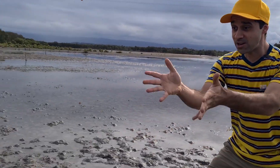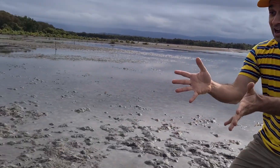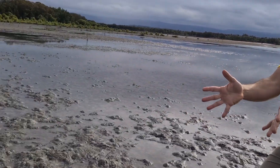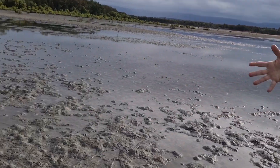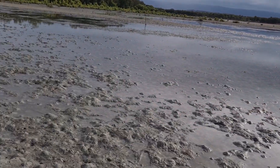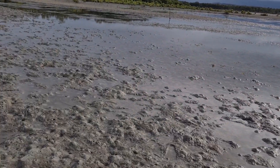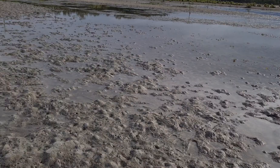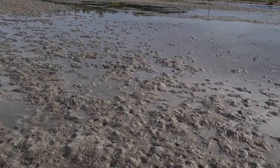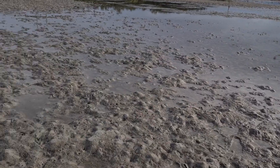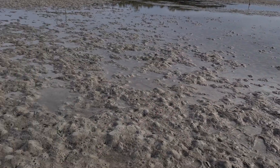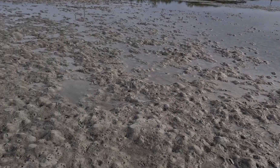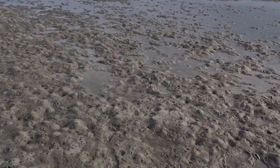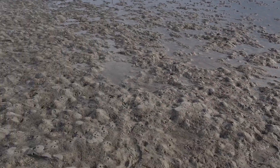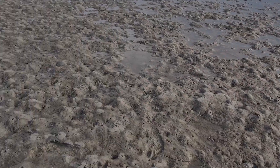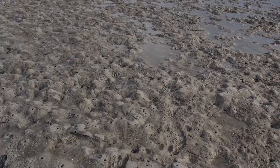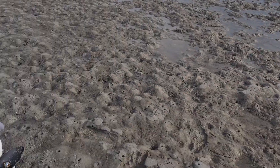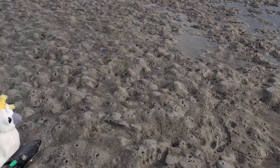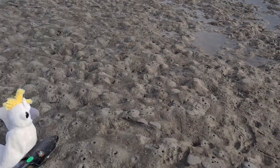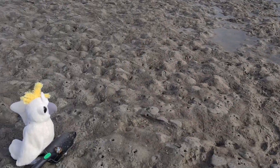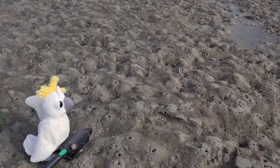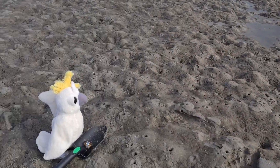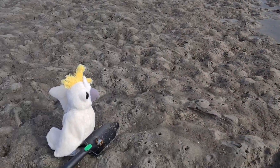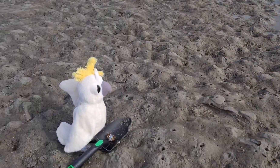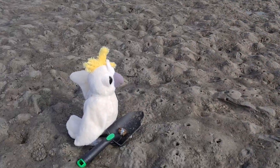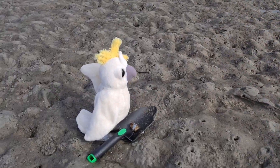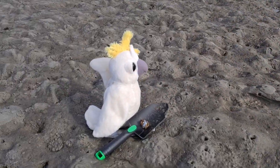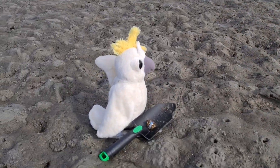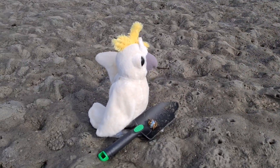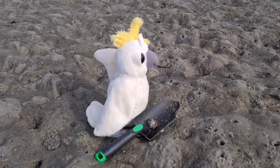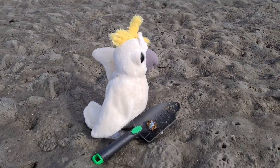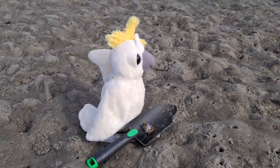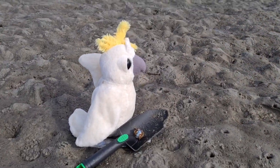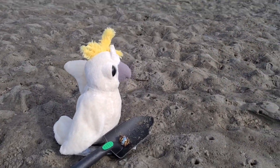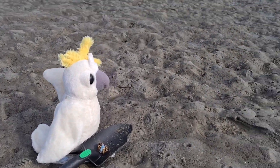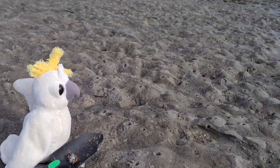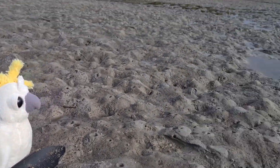can't dig an igloo and go home with the crabs, Brian. This is madness.